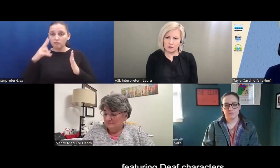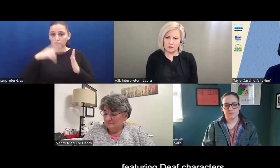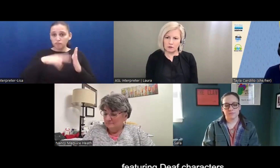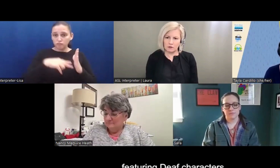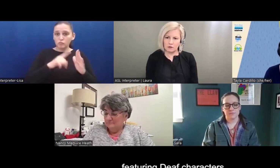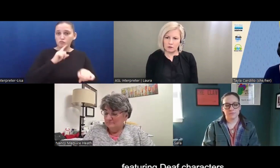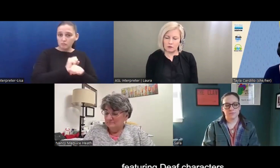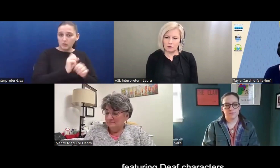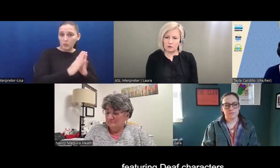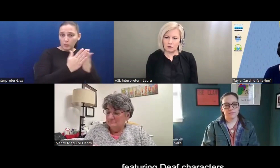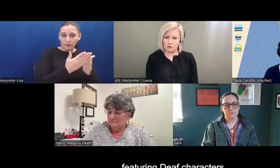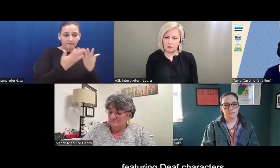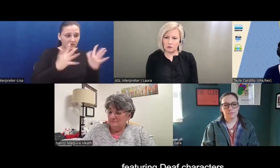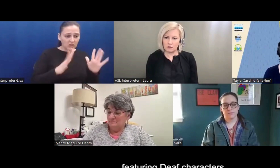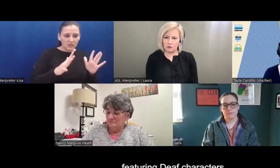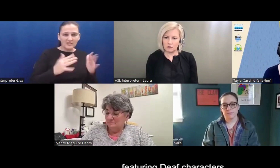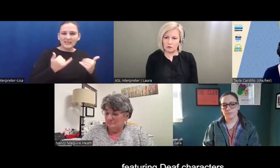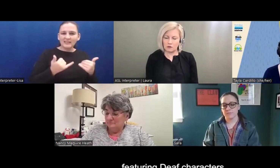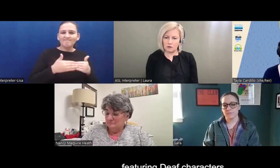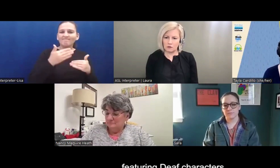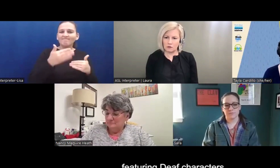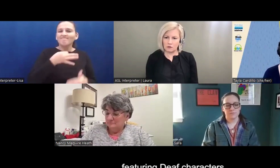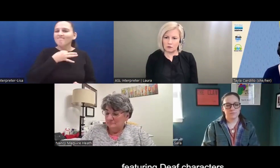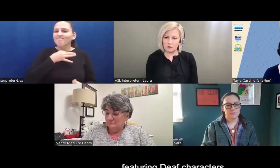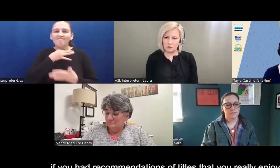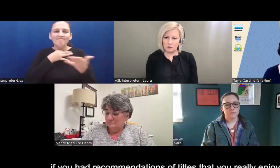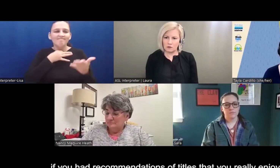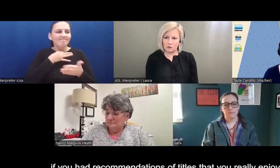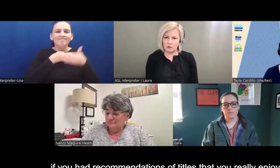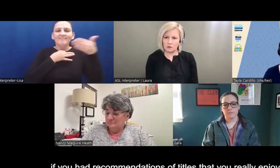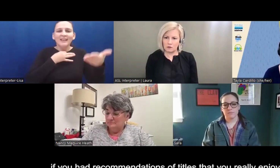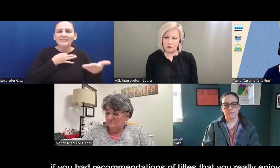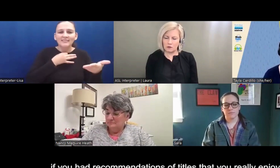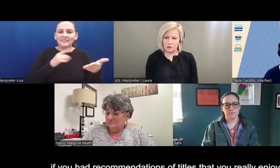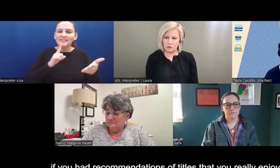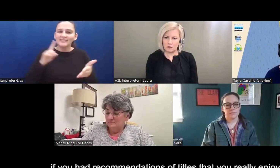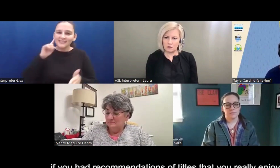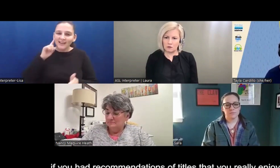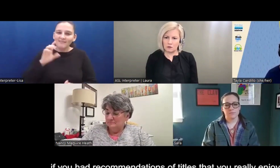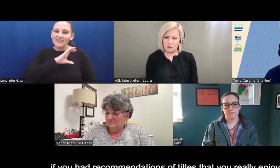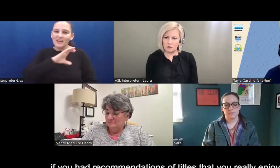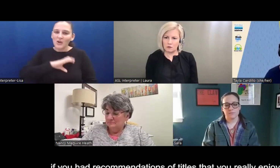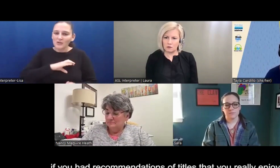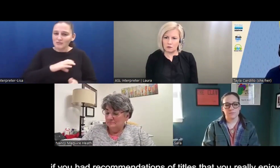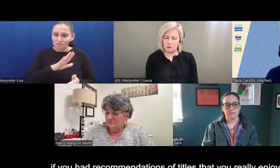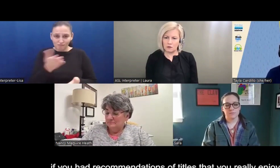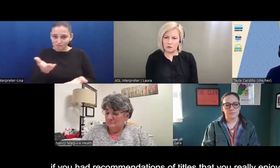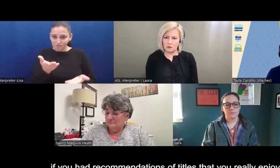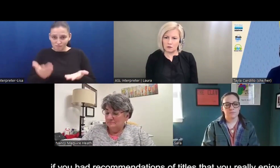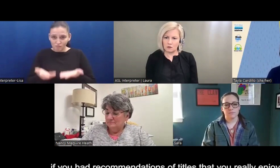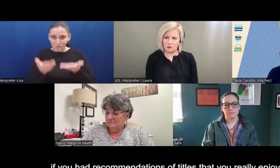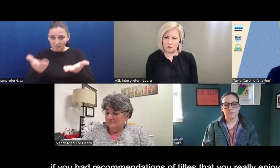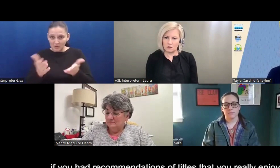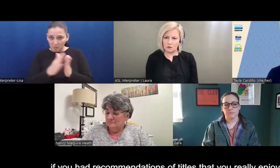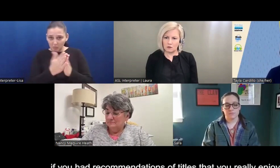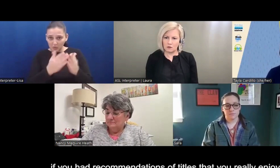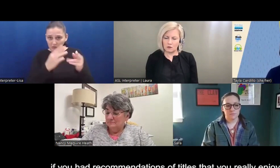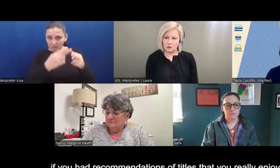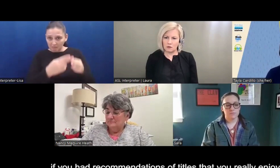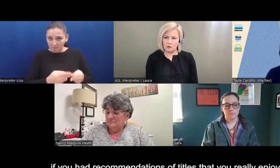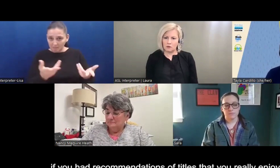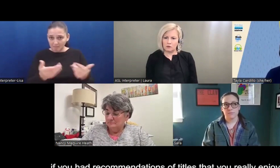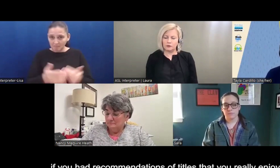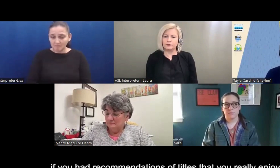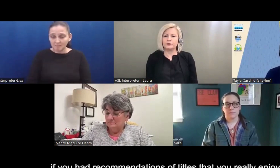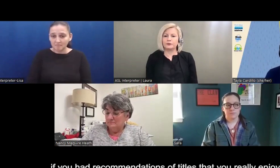and are looking for some more books featuring deaf characters, if you had some recommendations of titles that you really enjoyed.